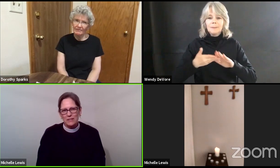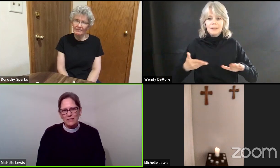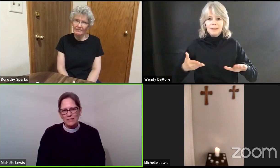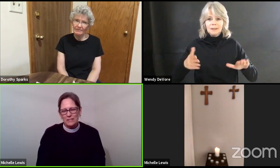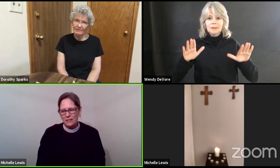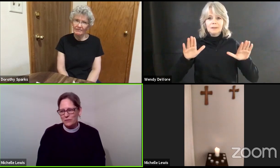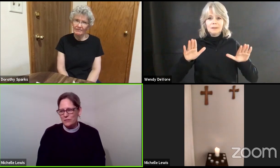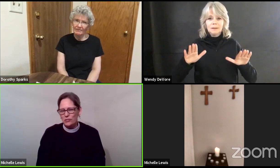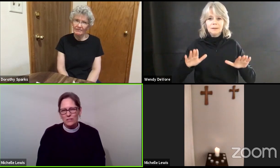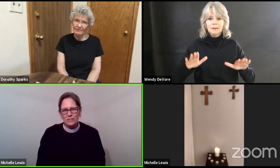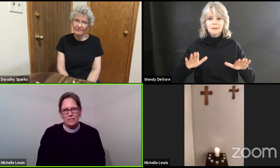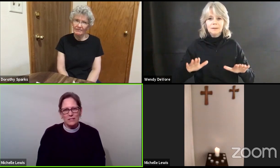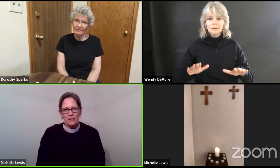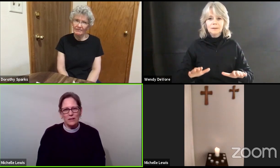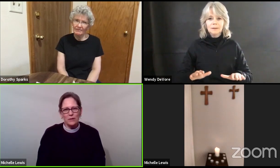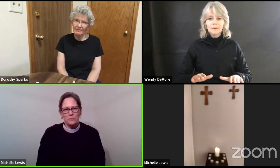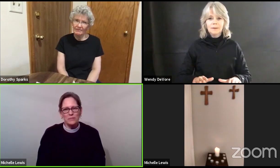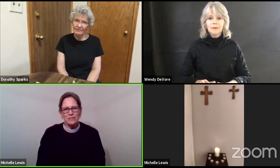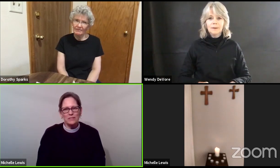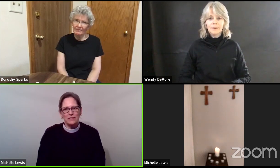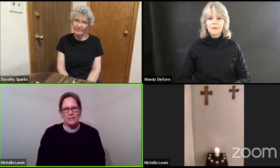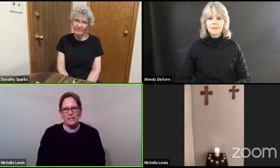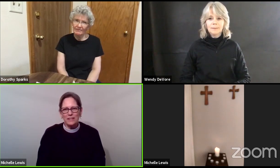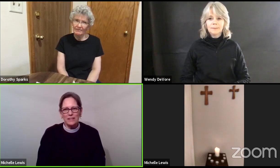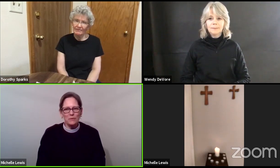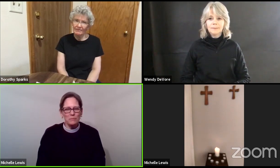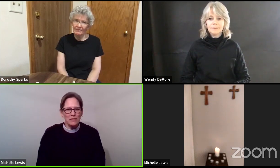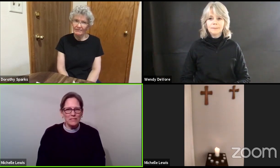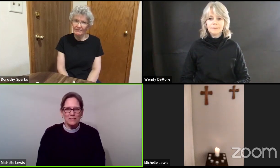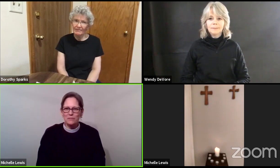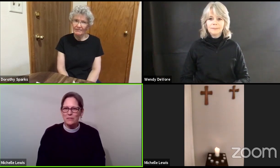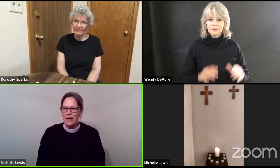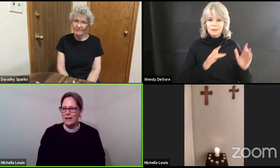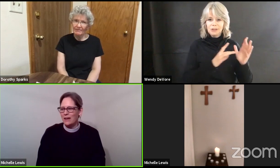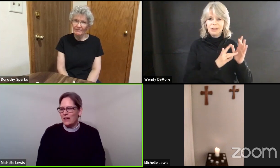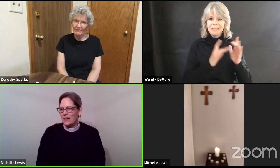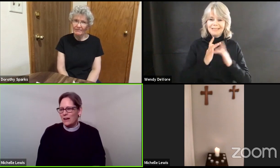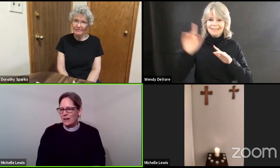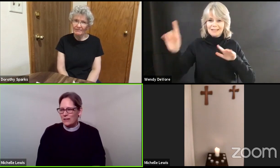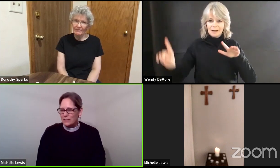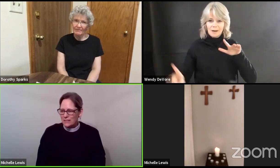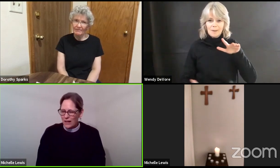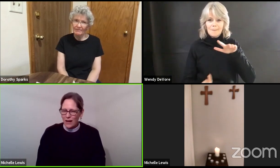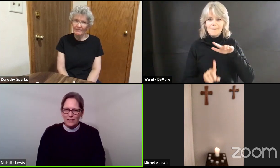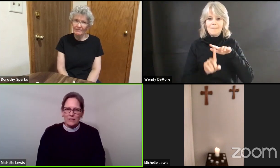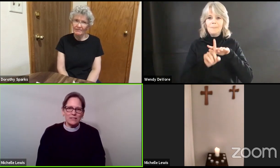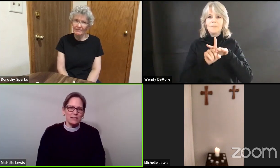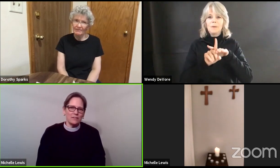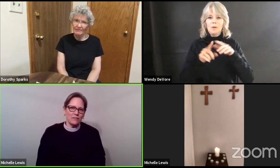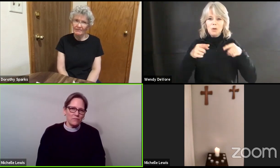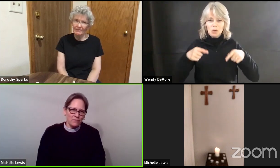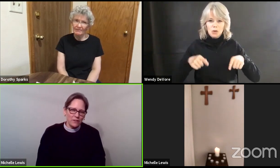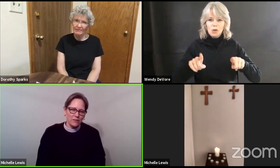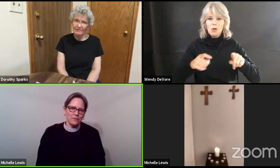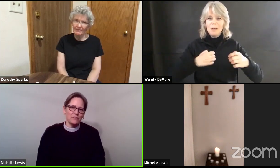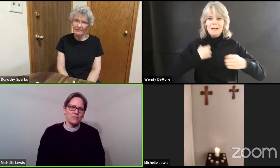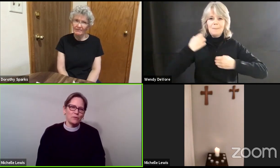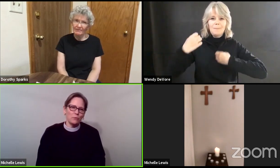settles Jesus comes in the midst of that sadness and the fears and the